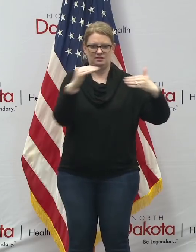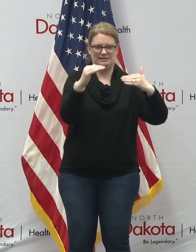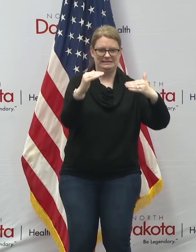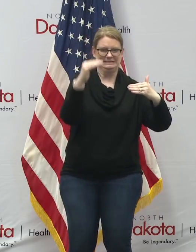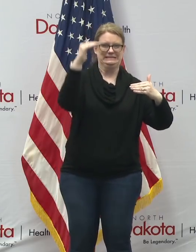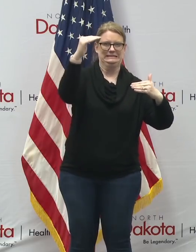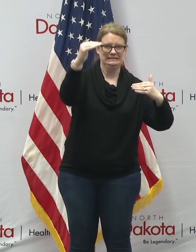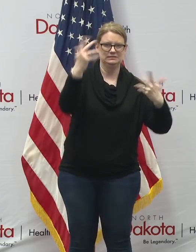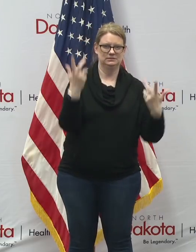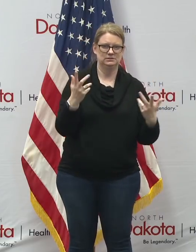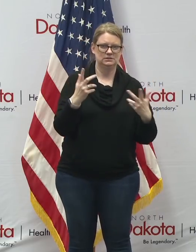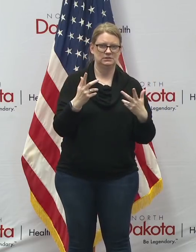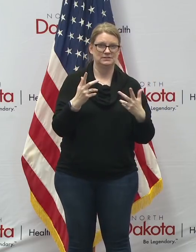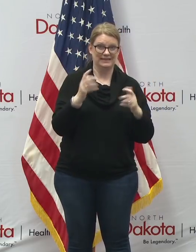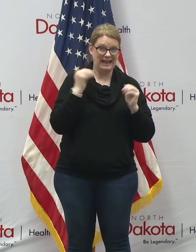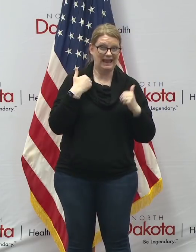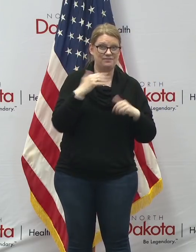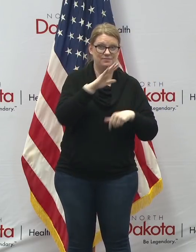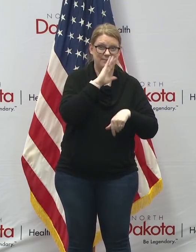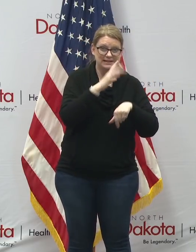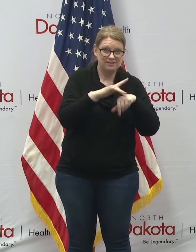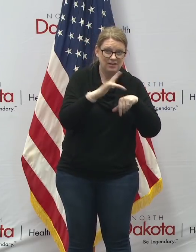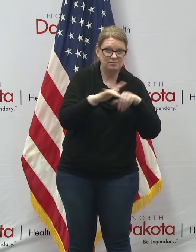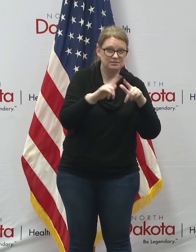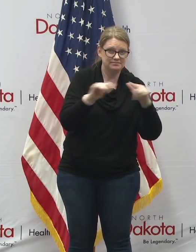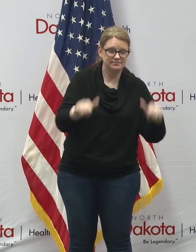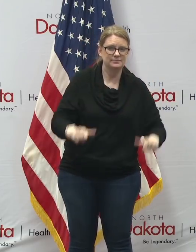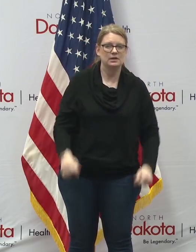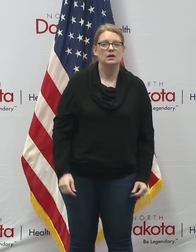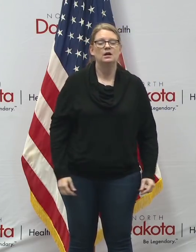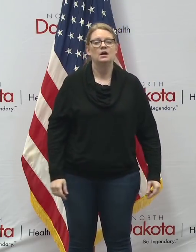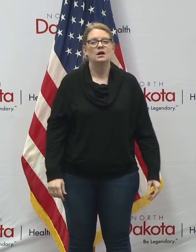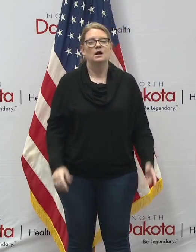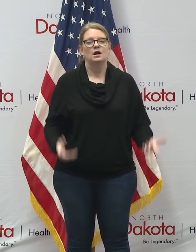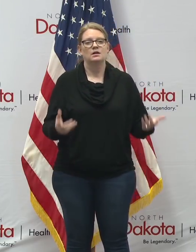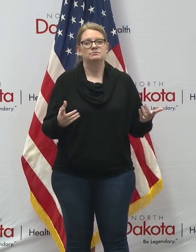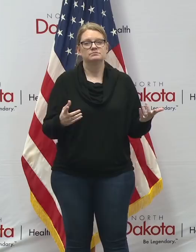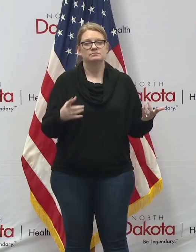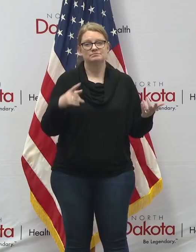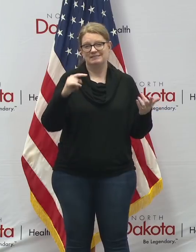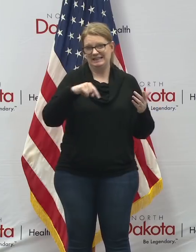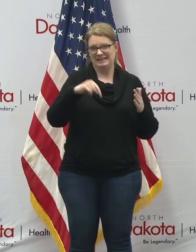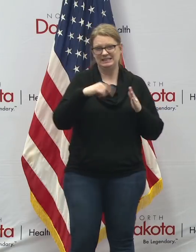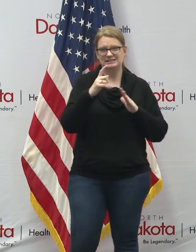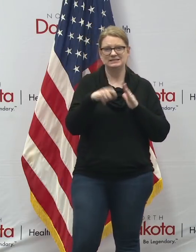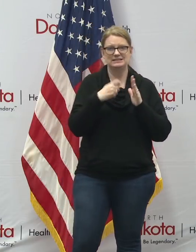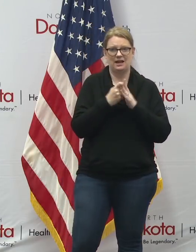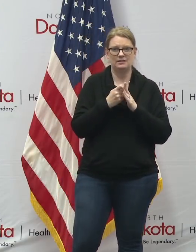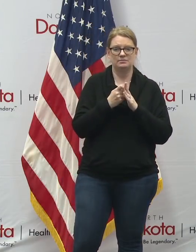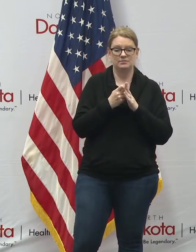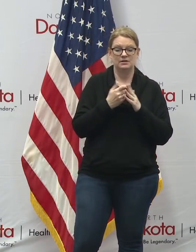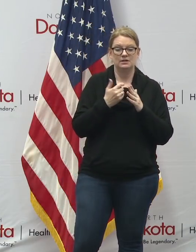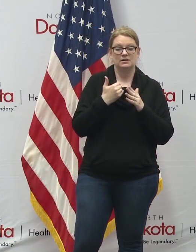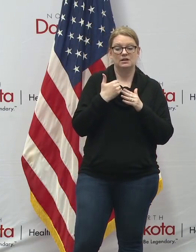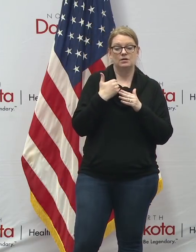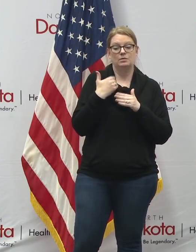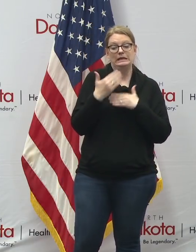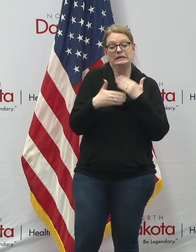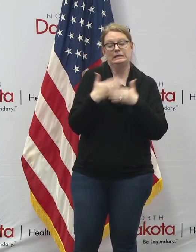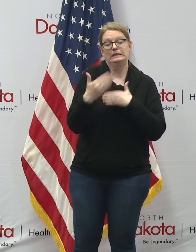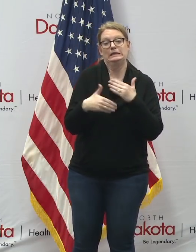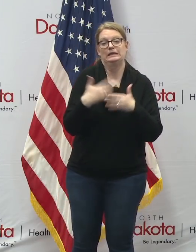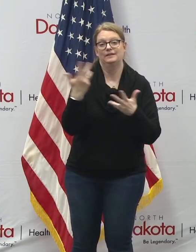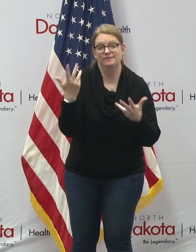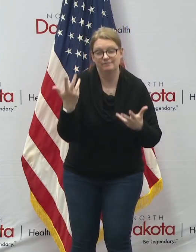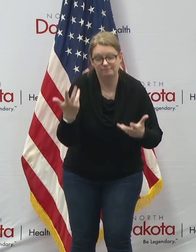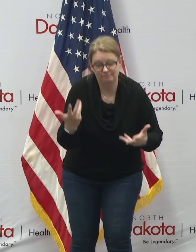but i should also be clear too that during this time period uh there there'll be i'm sure a post-mortem after we get through this uh to say